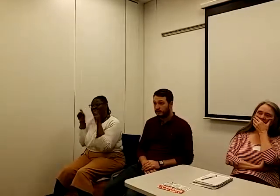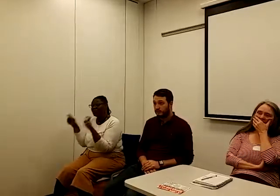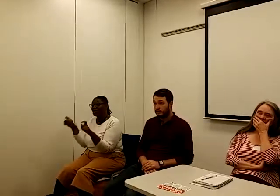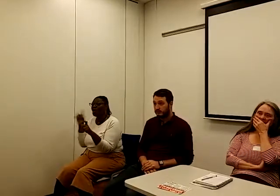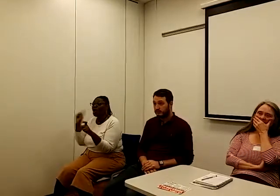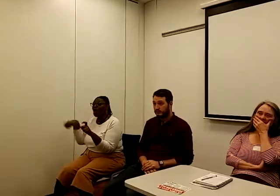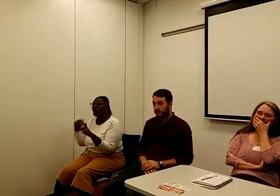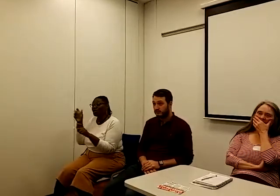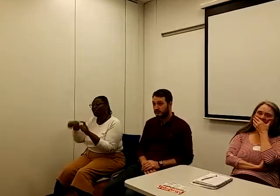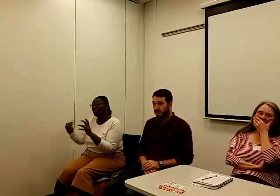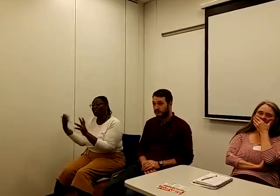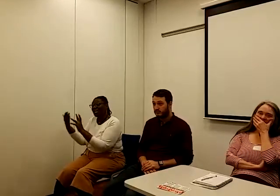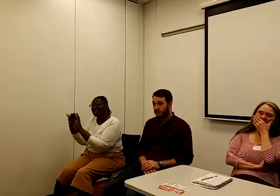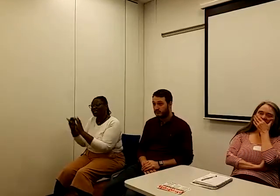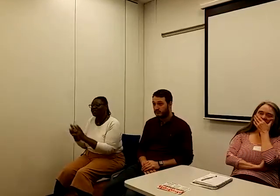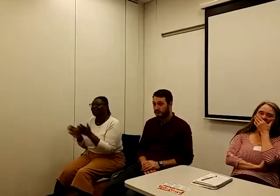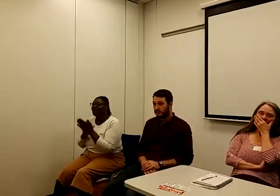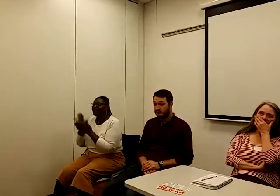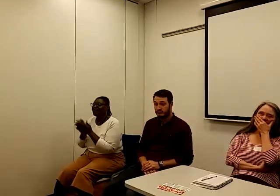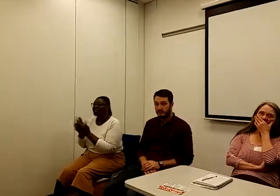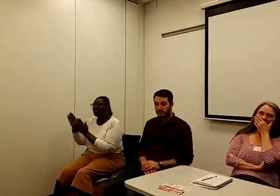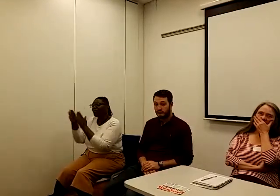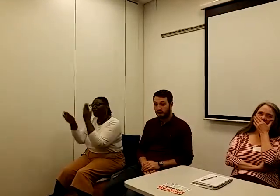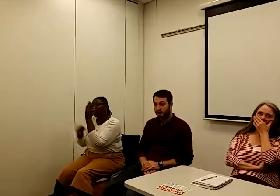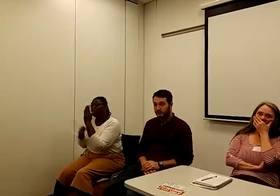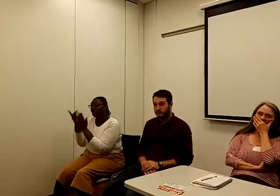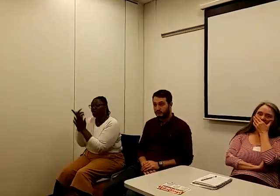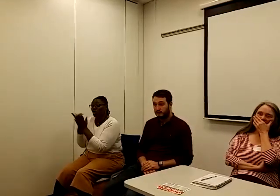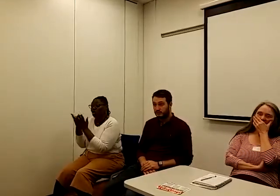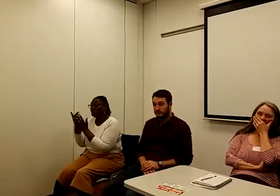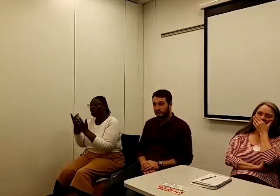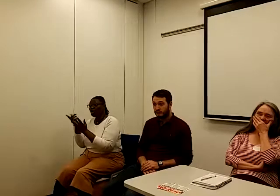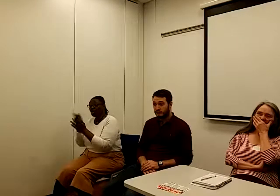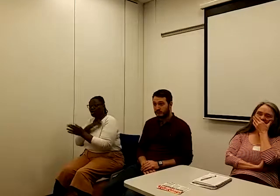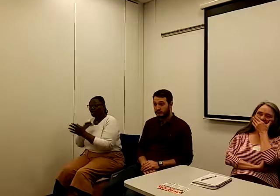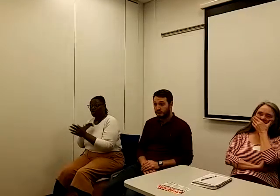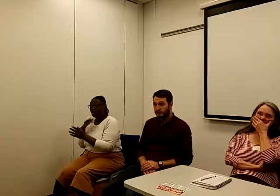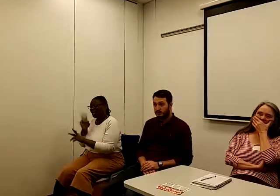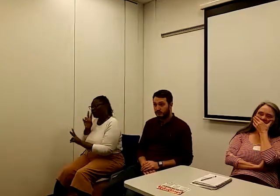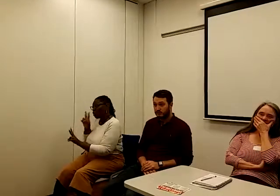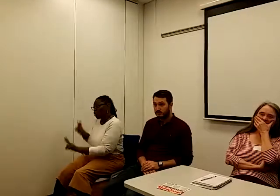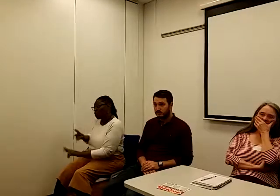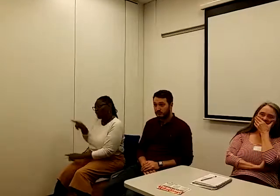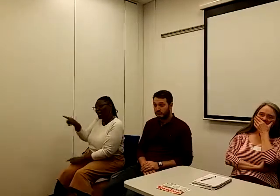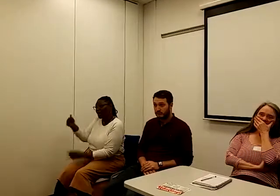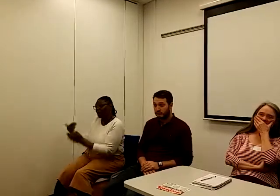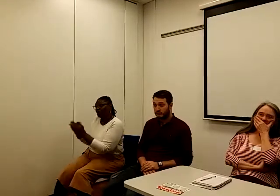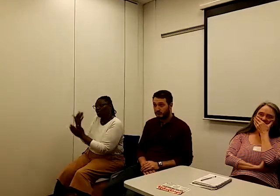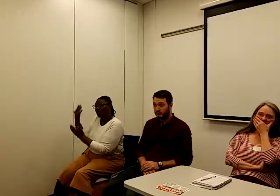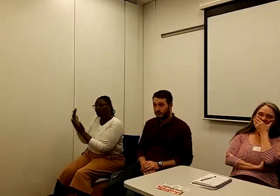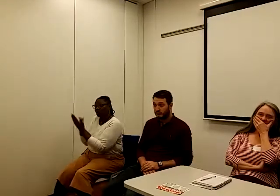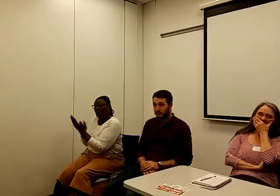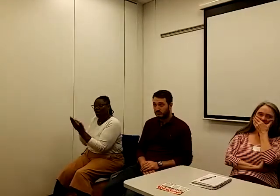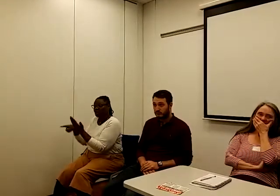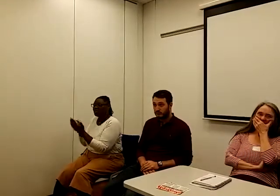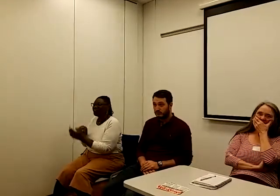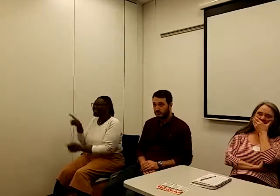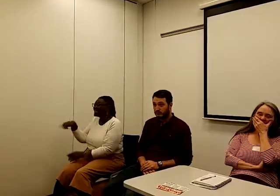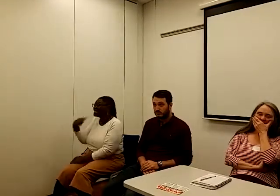access. So, when these junior doctors that don't know you go and have a look at your records on the practice system, it says nothing.